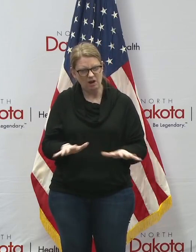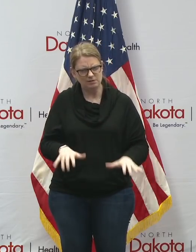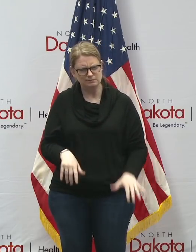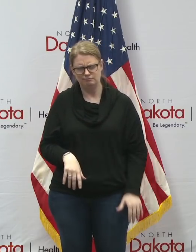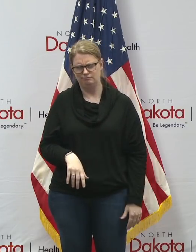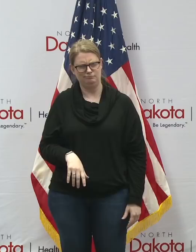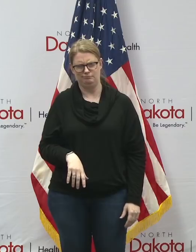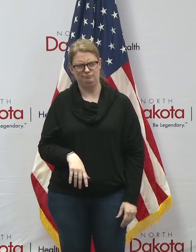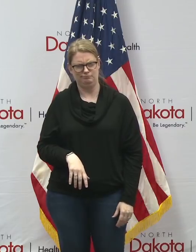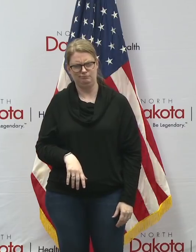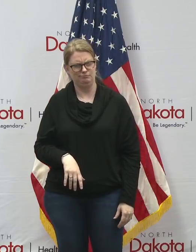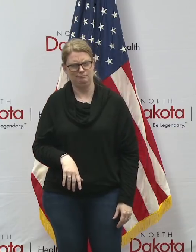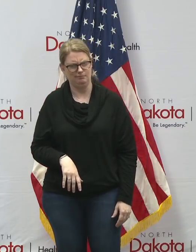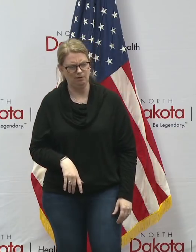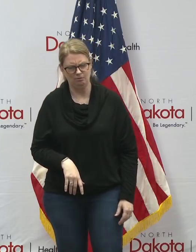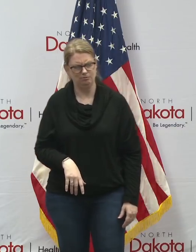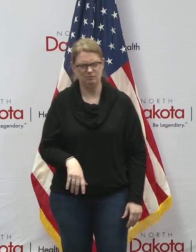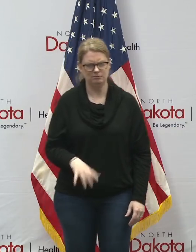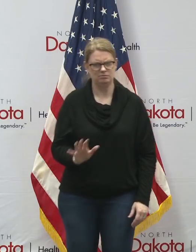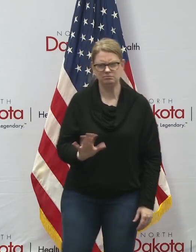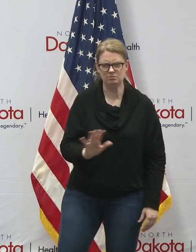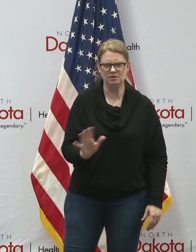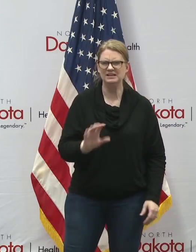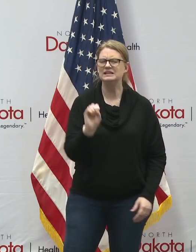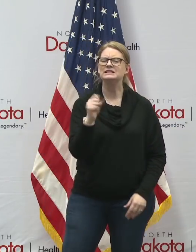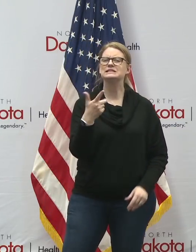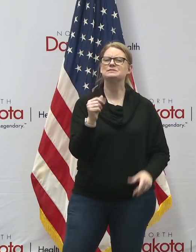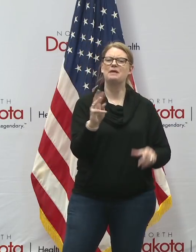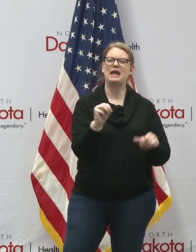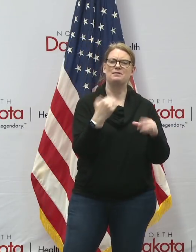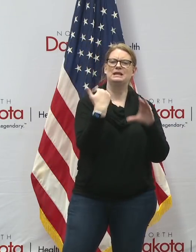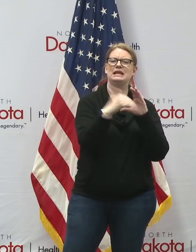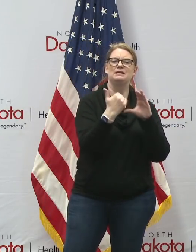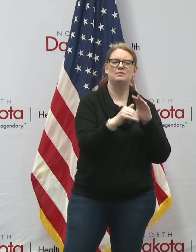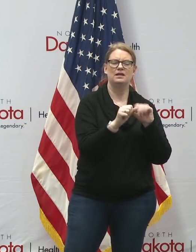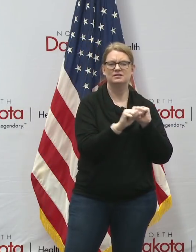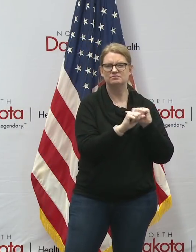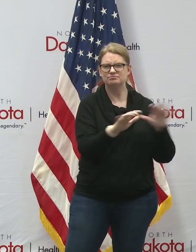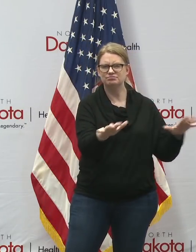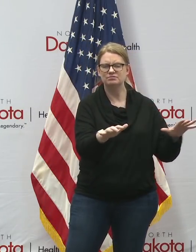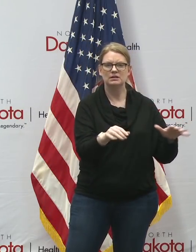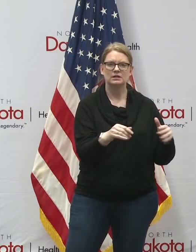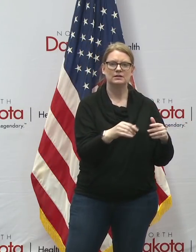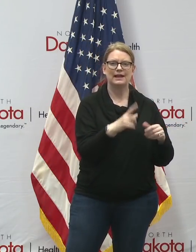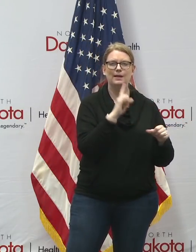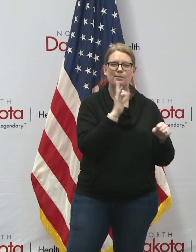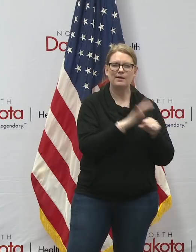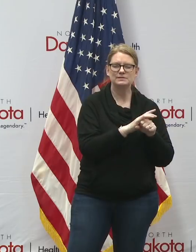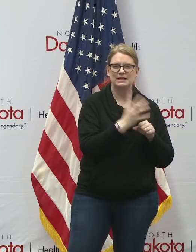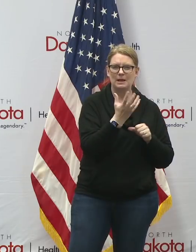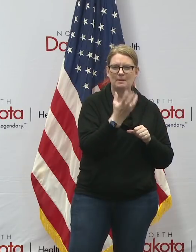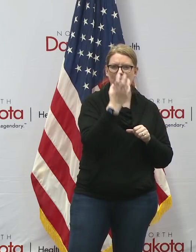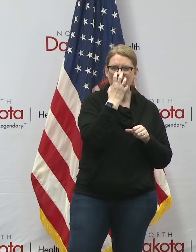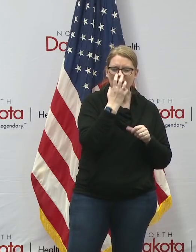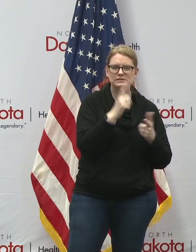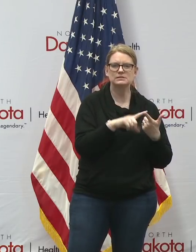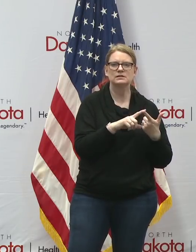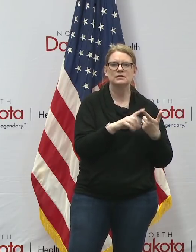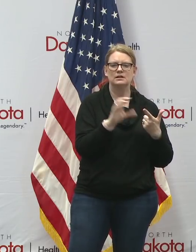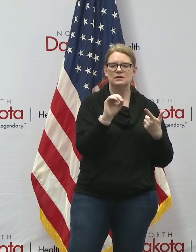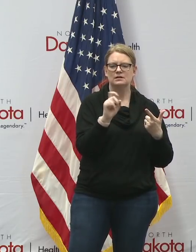uh spam emails going out promising masks i even got one for an oxygen